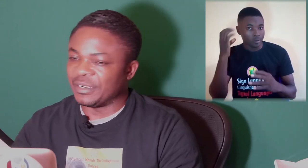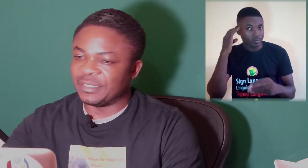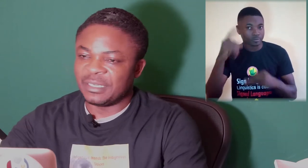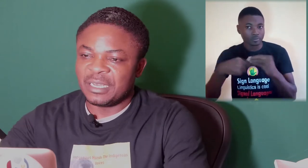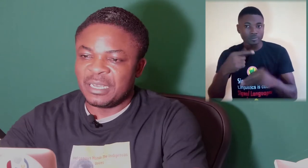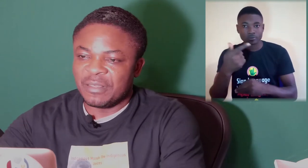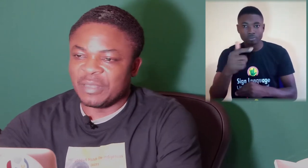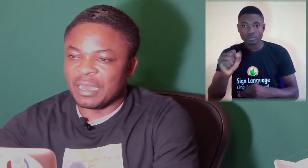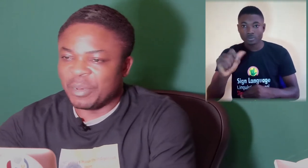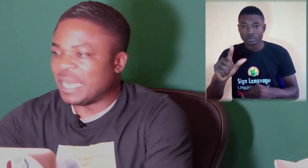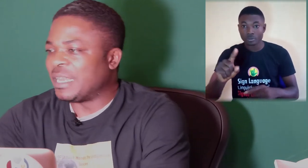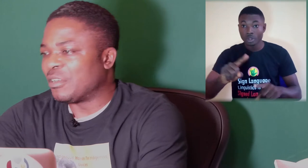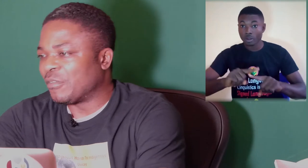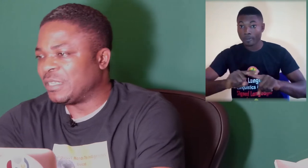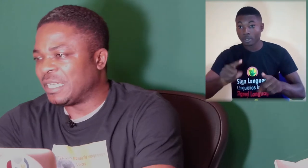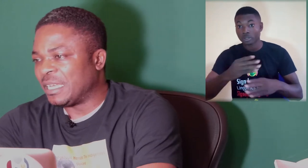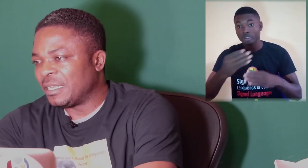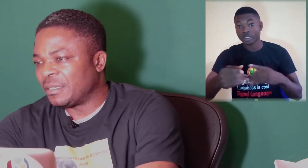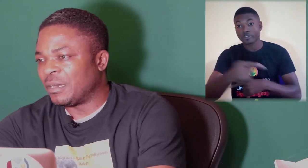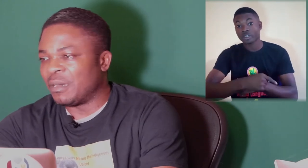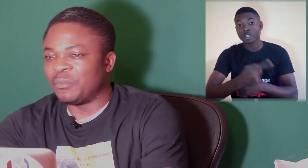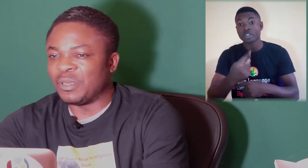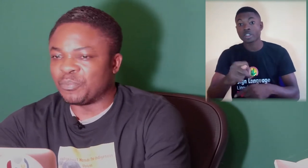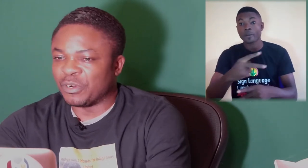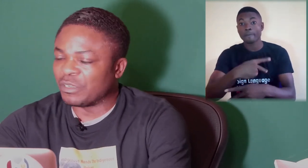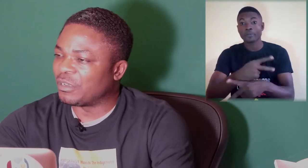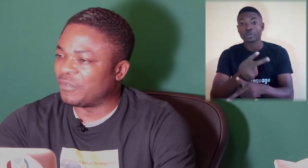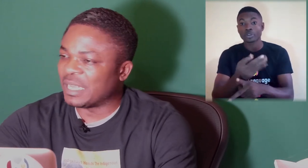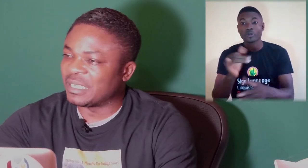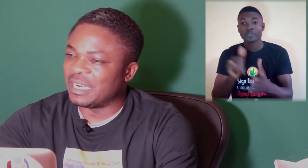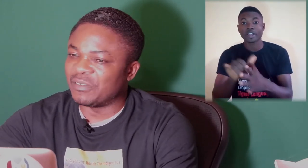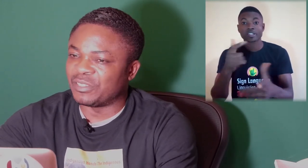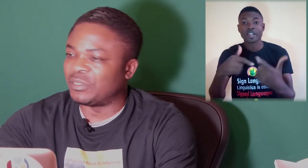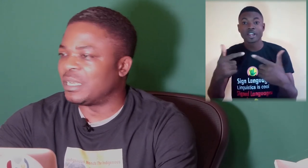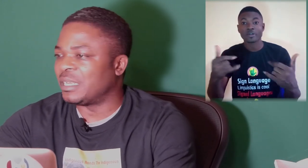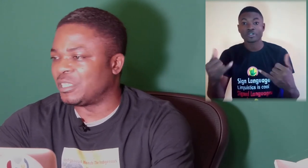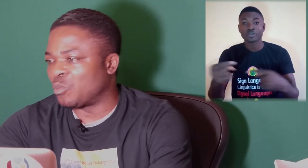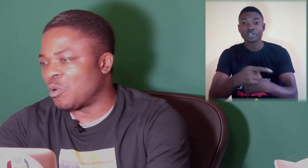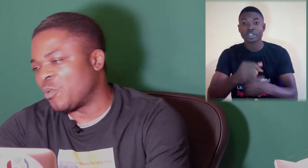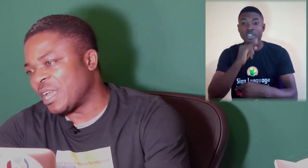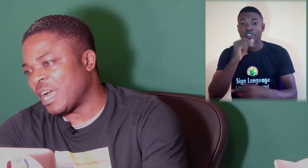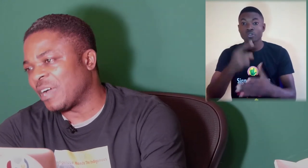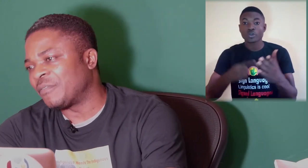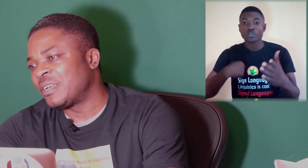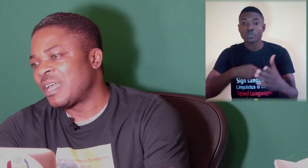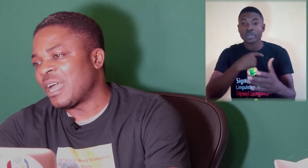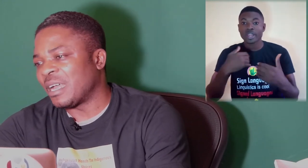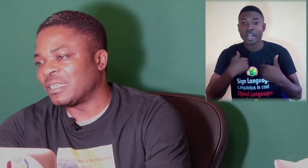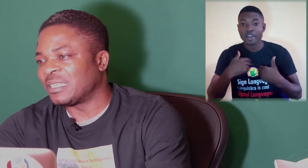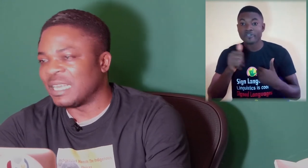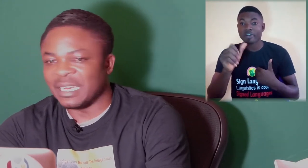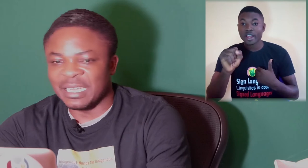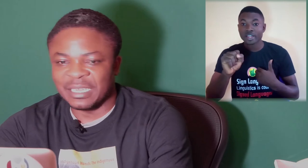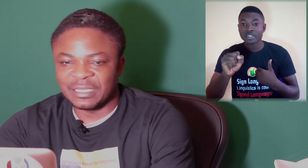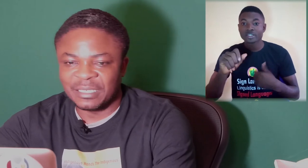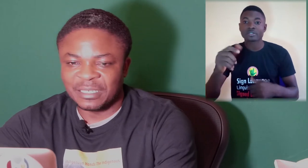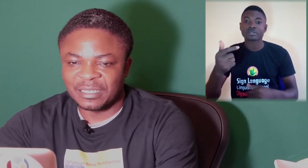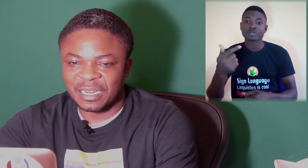that. But at the end of the day, the product of that sign language today is what we have as Ghanaian sign